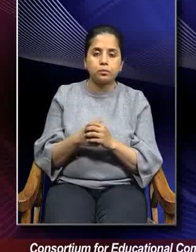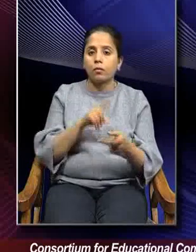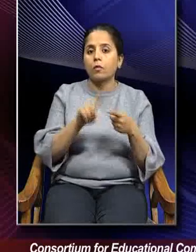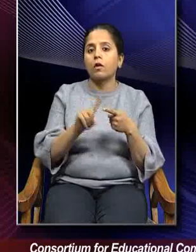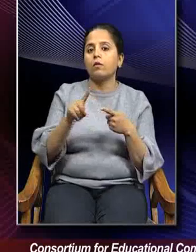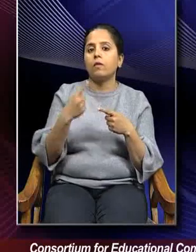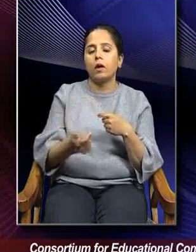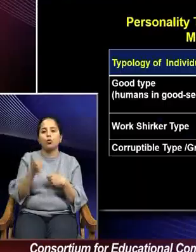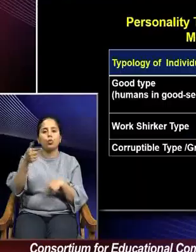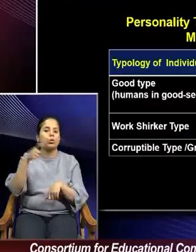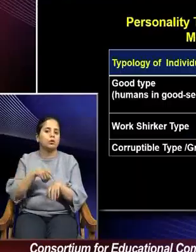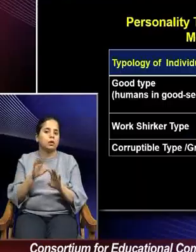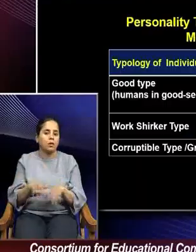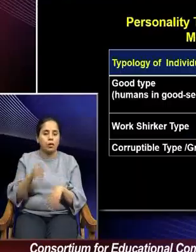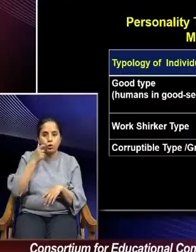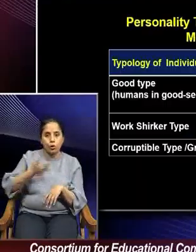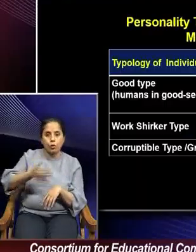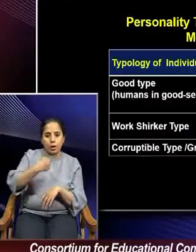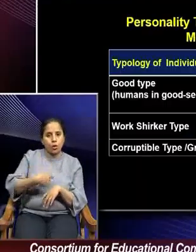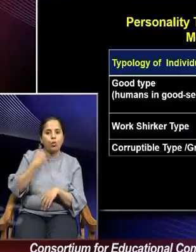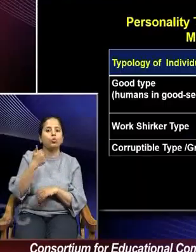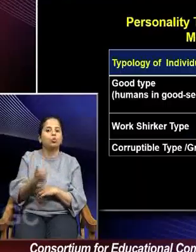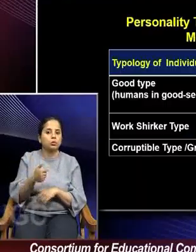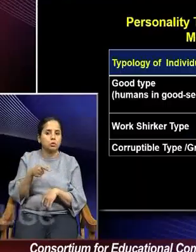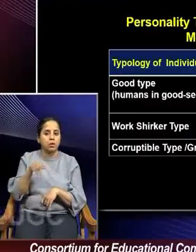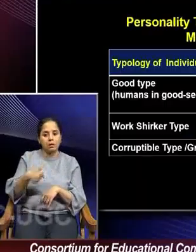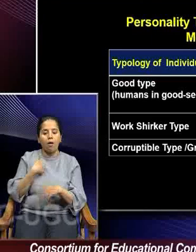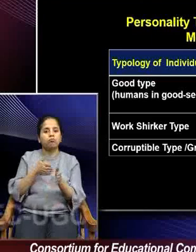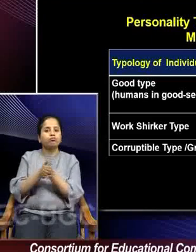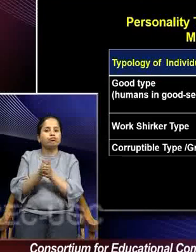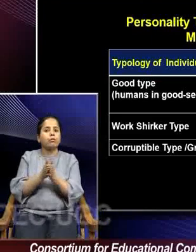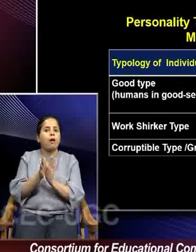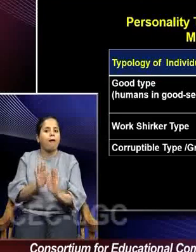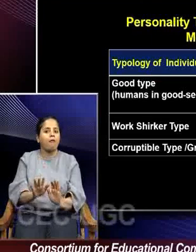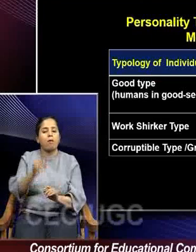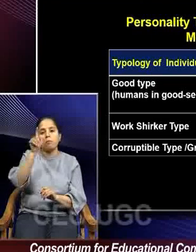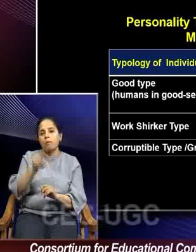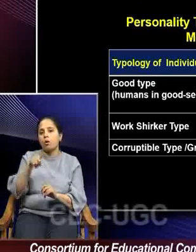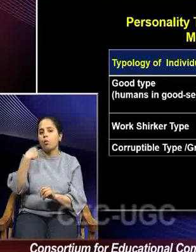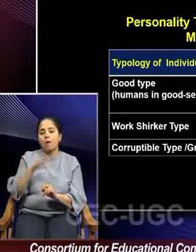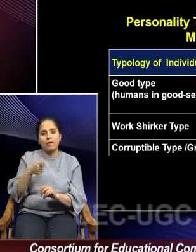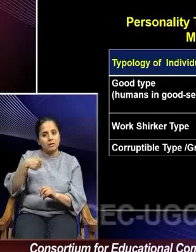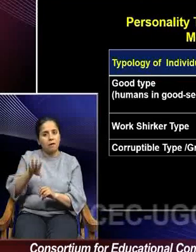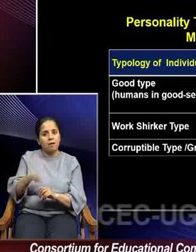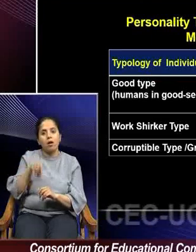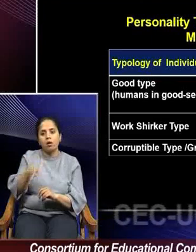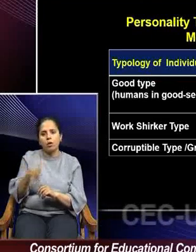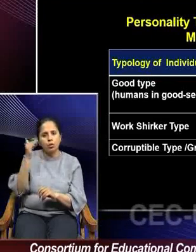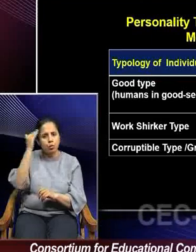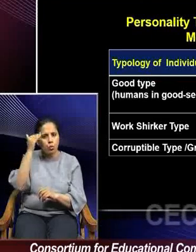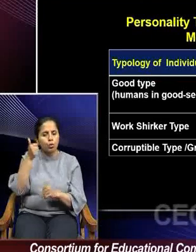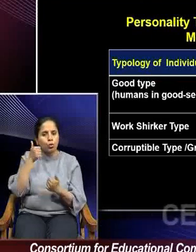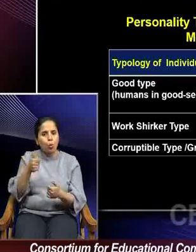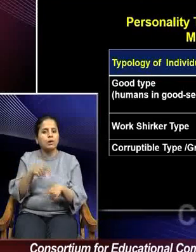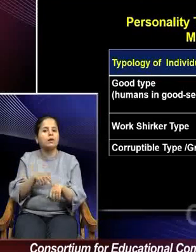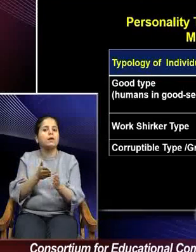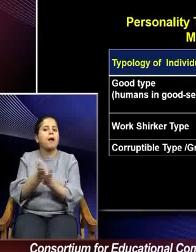one is good type that is human and good self. A person who is self-motivated. The person who is having prominence of good type